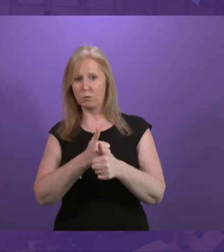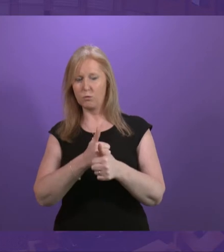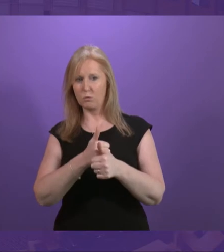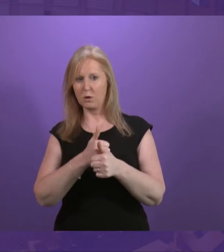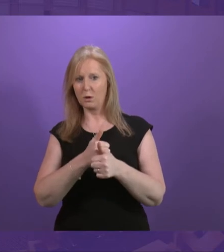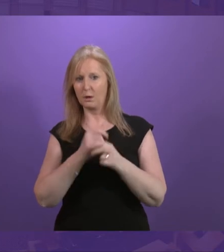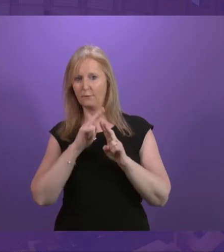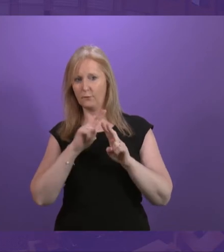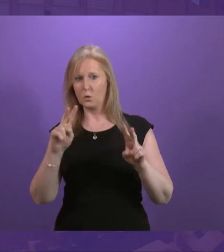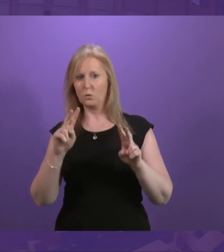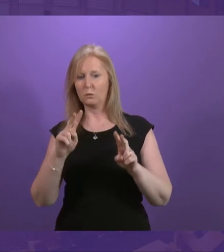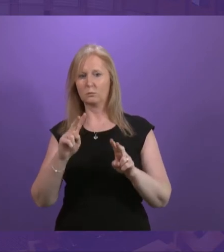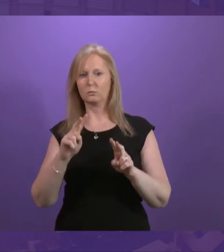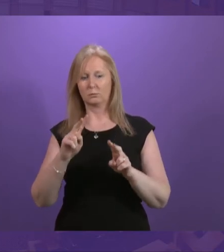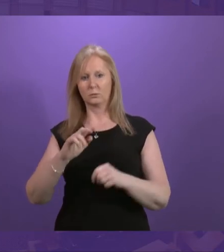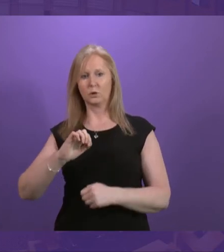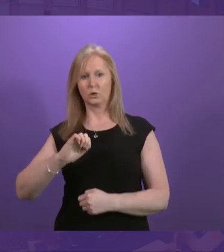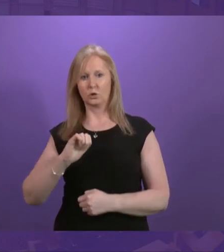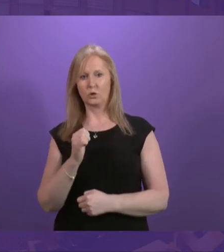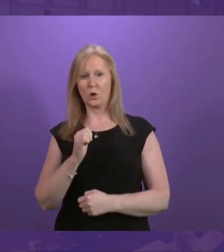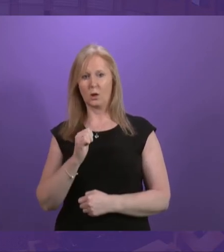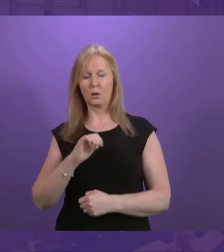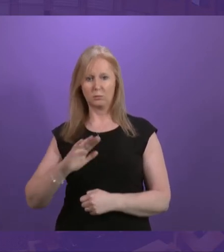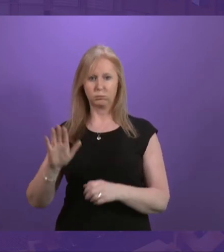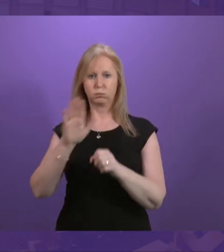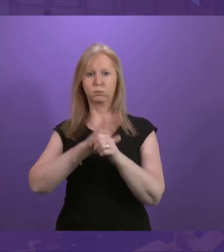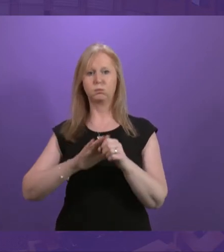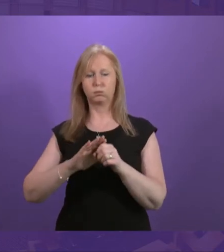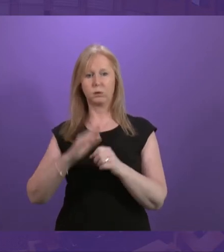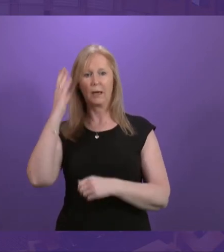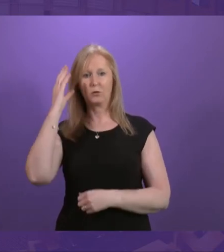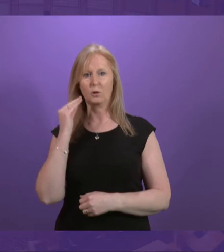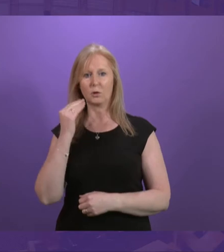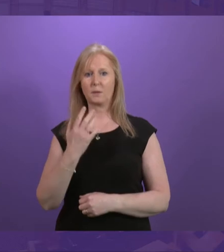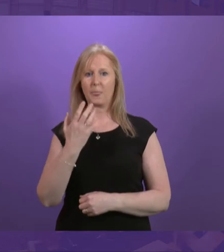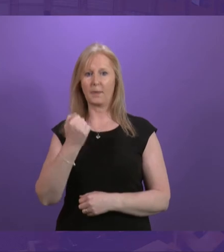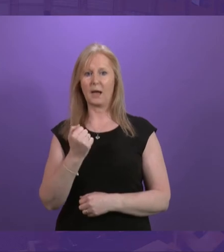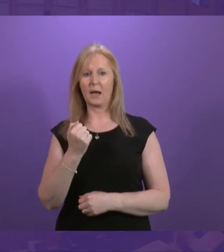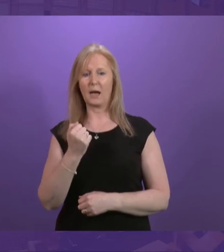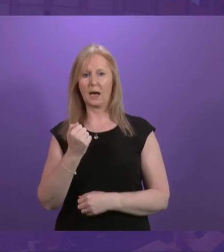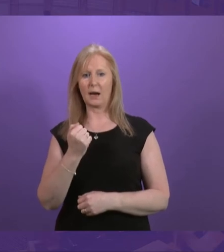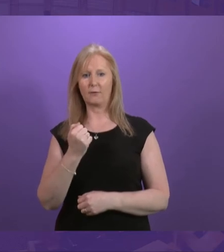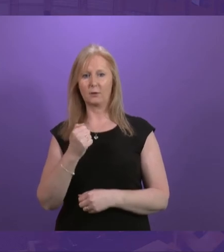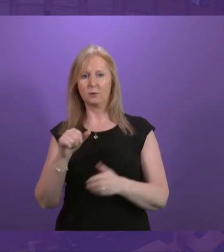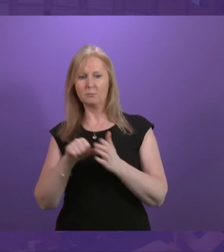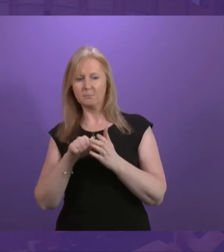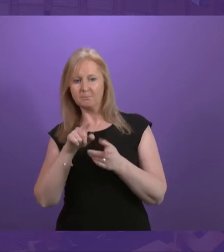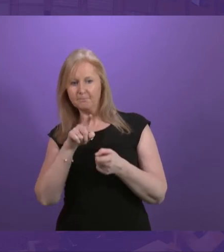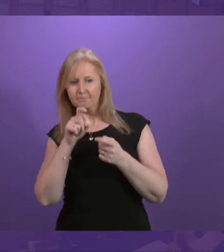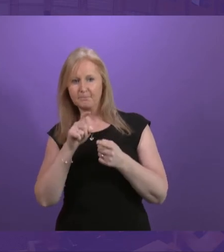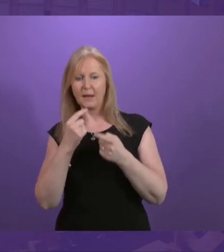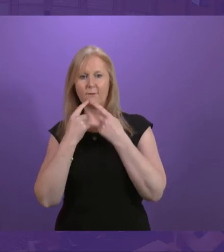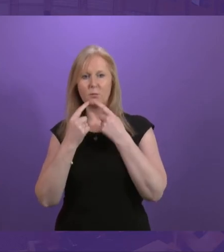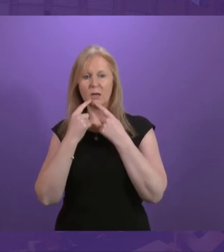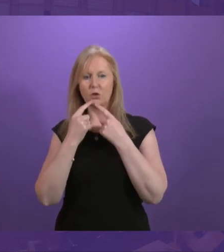among people in Scotland who have hearing loss the majority have the capability to hear and follow what is being said